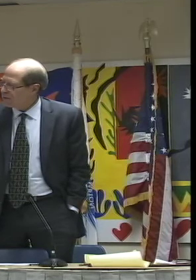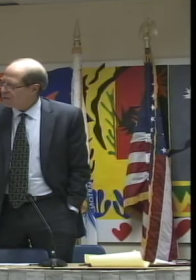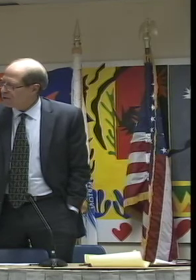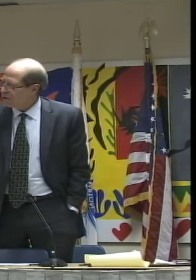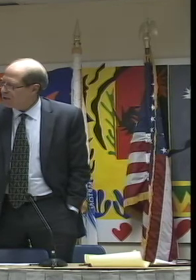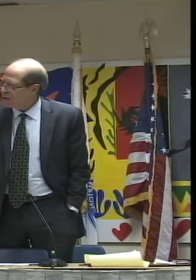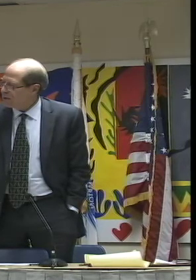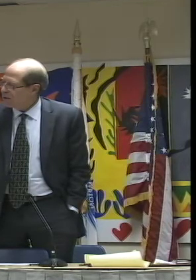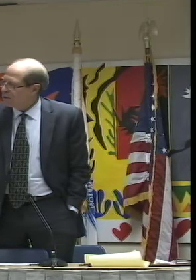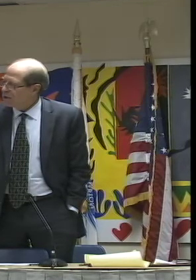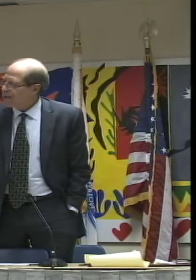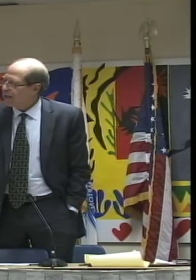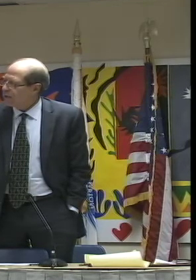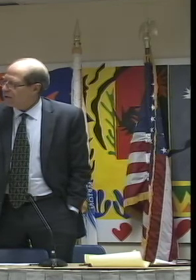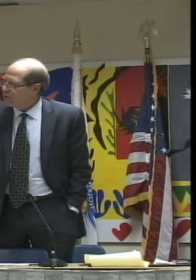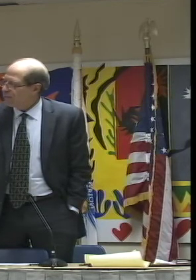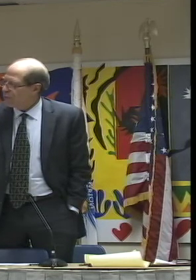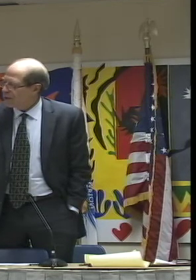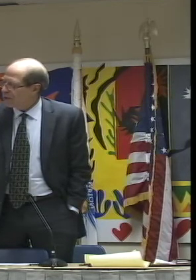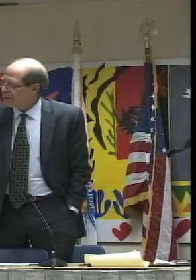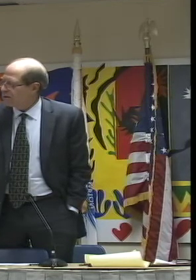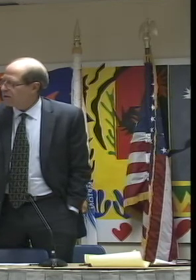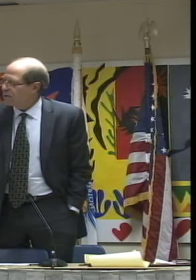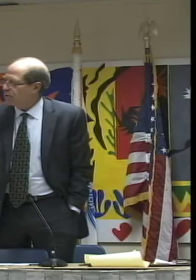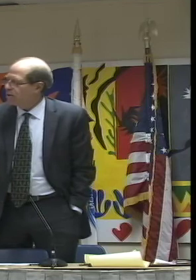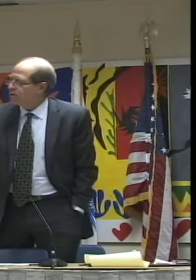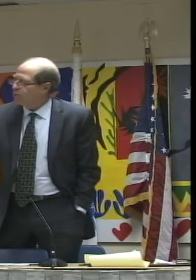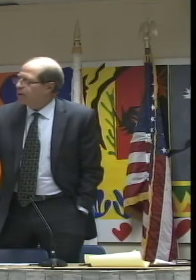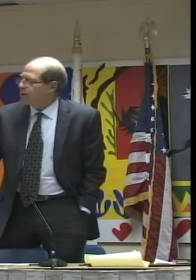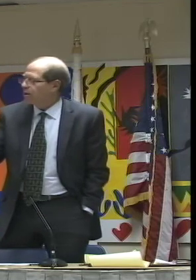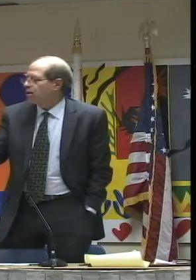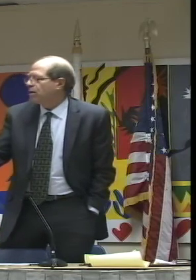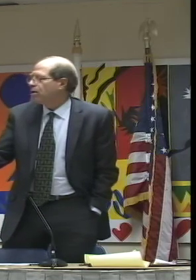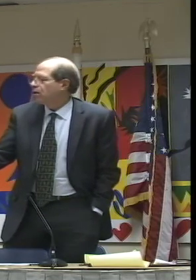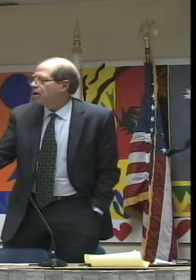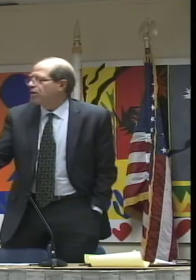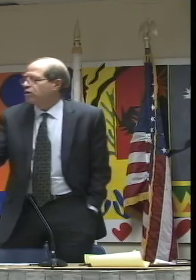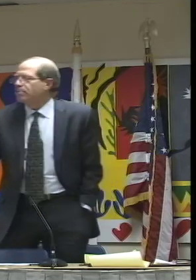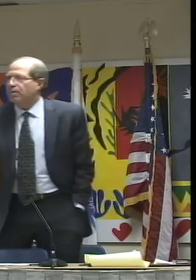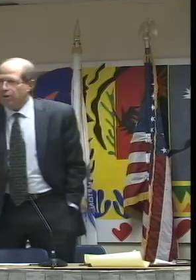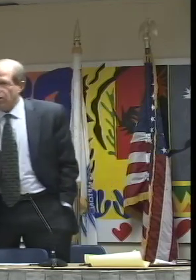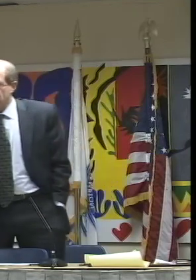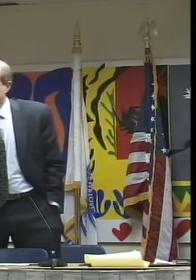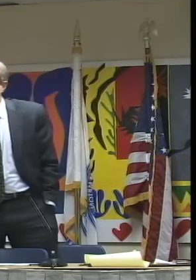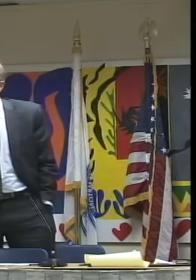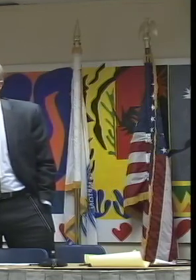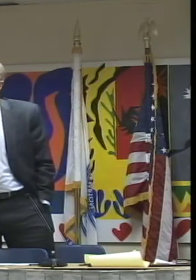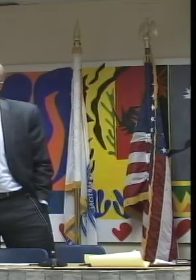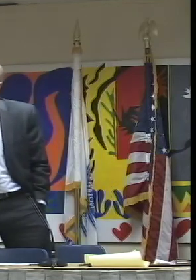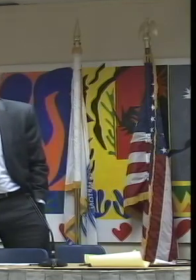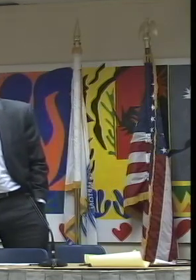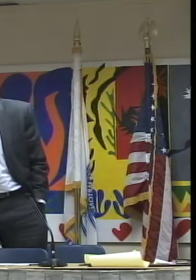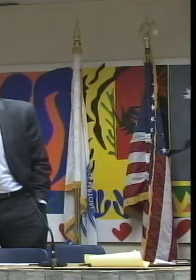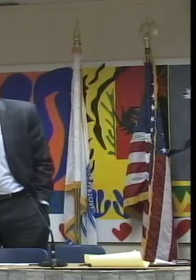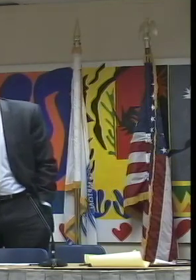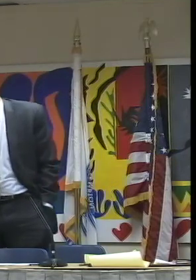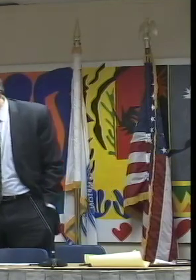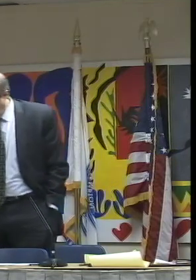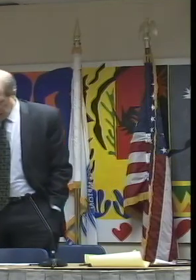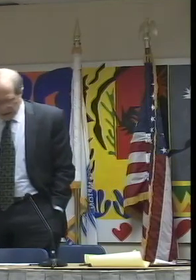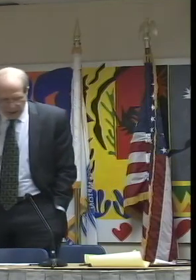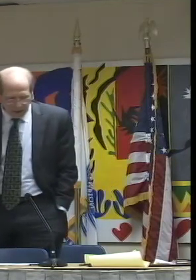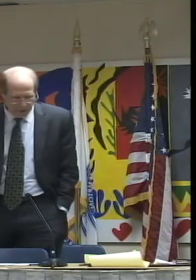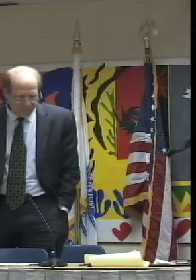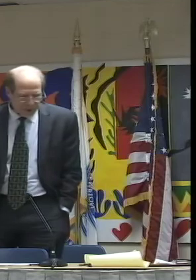was also published on January 14th. So there were two weekly newspaper notices in addition to the